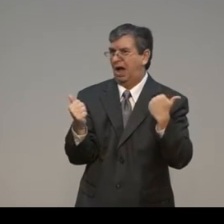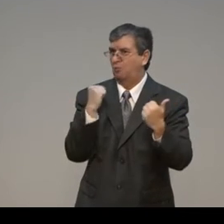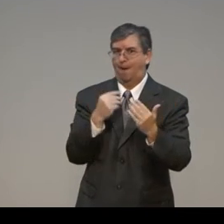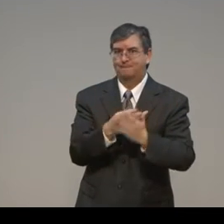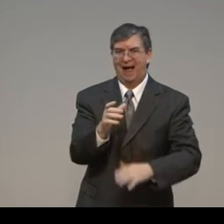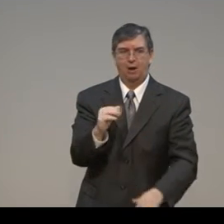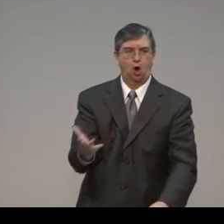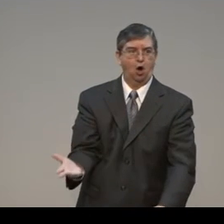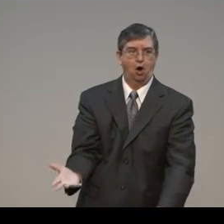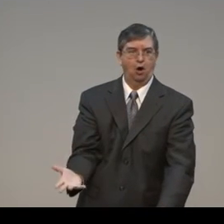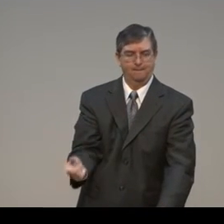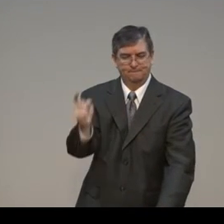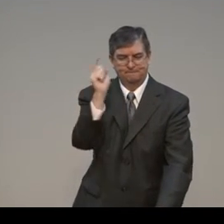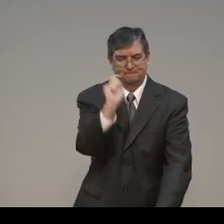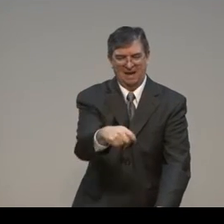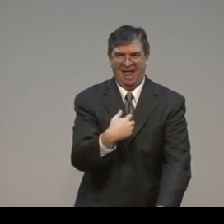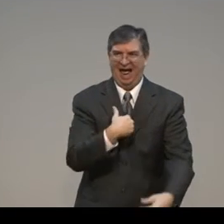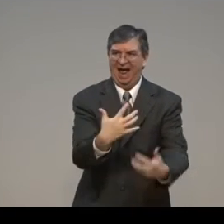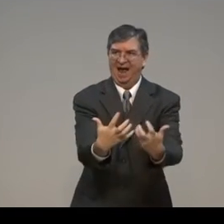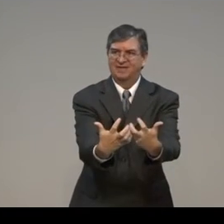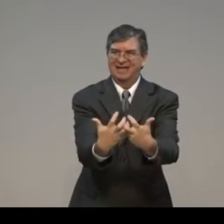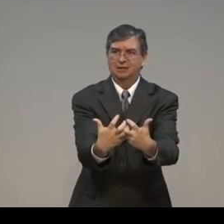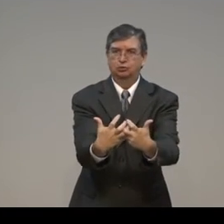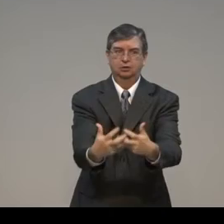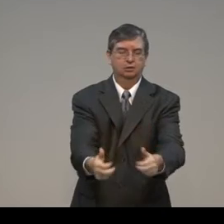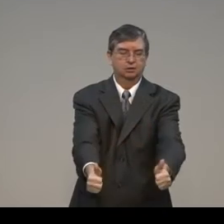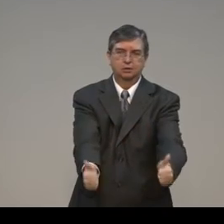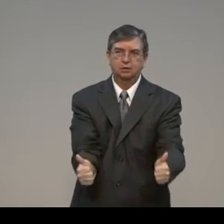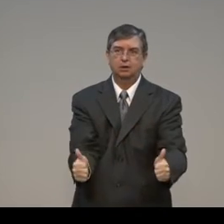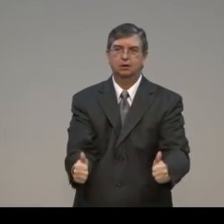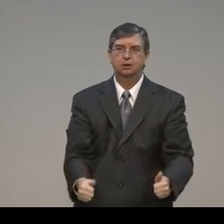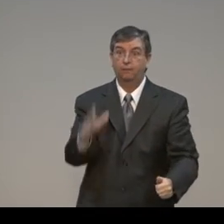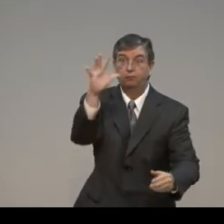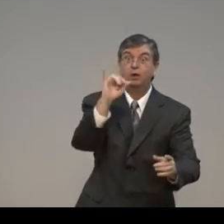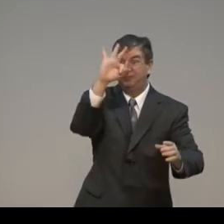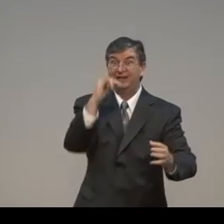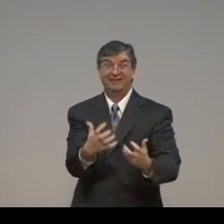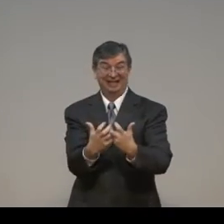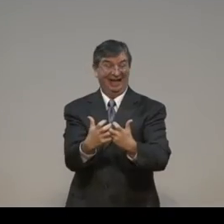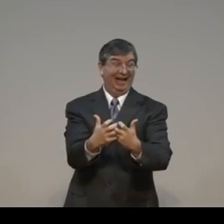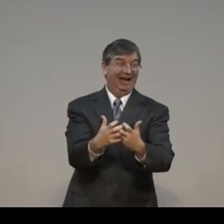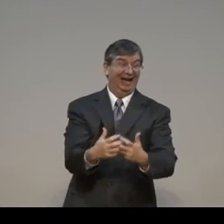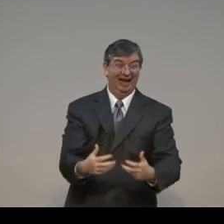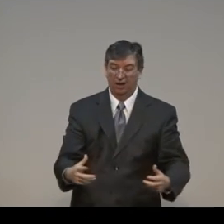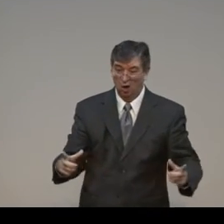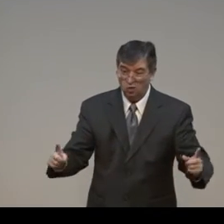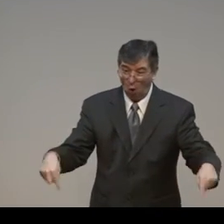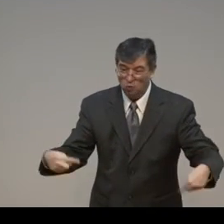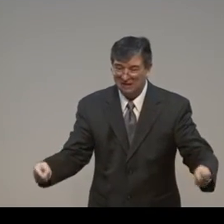That's what I would do. If I looked at it. I have keep doing. It's got to have an engine. Right? Don't